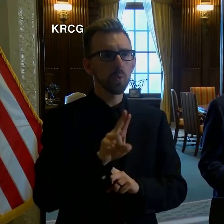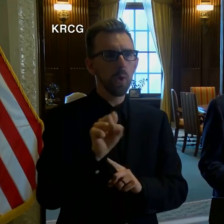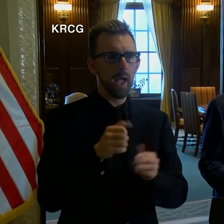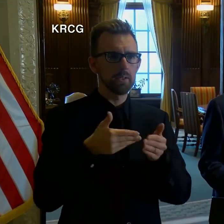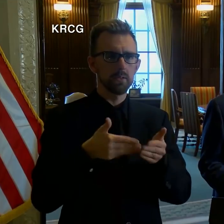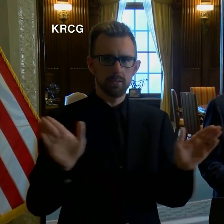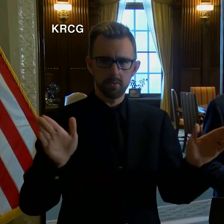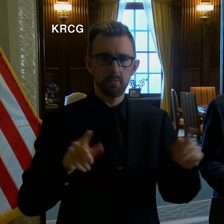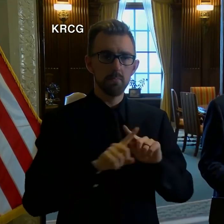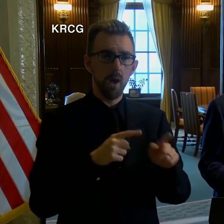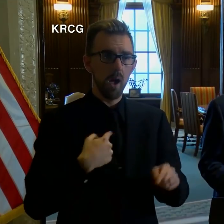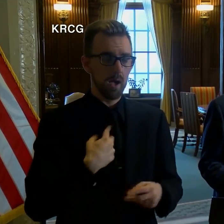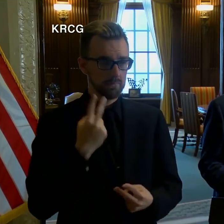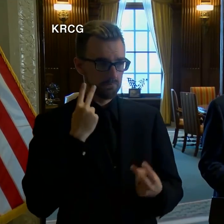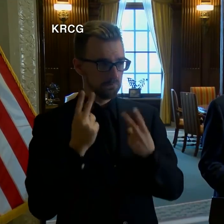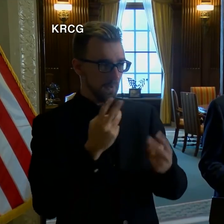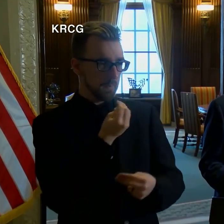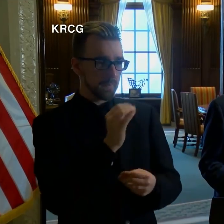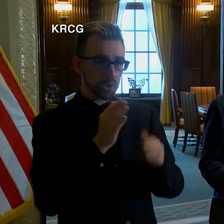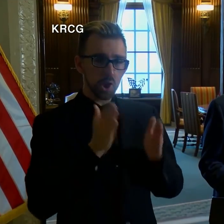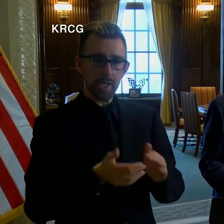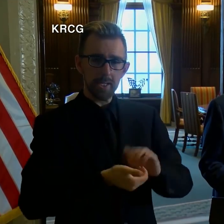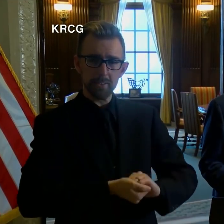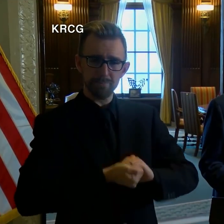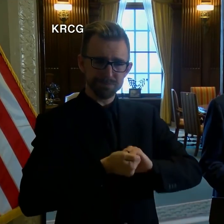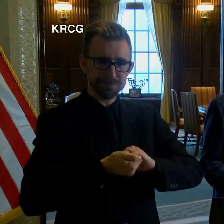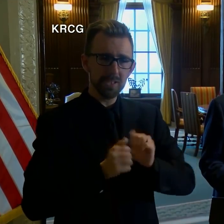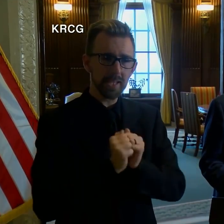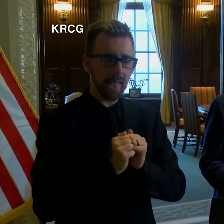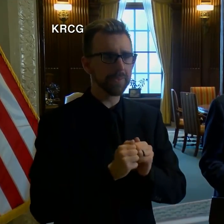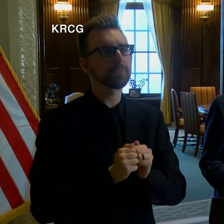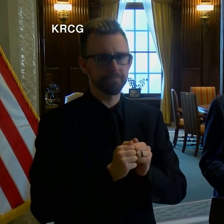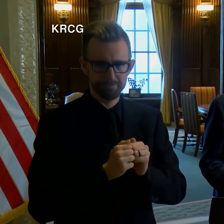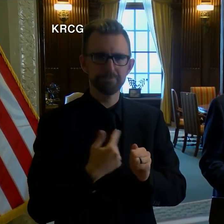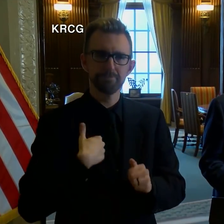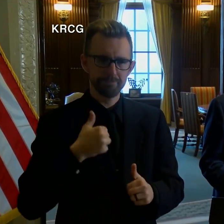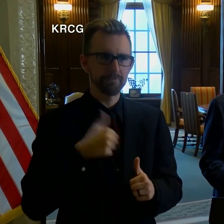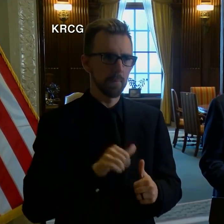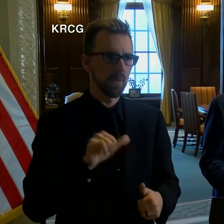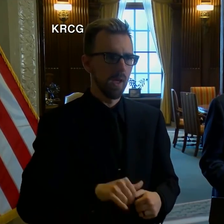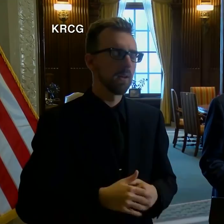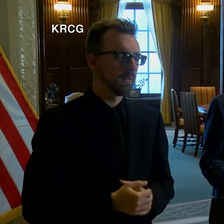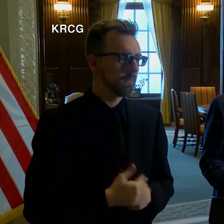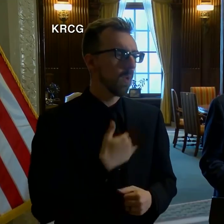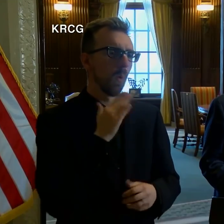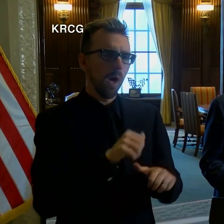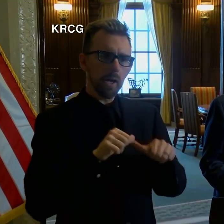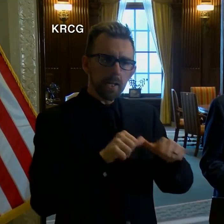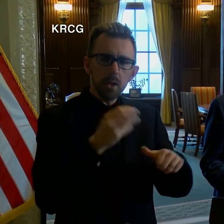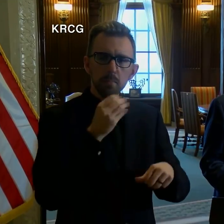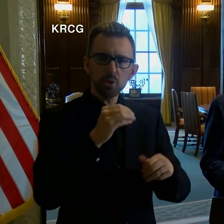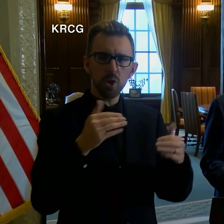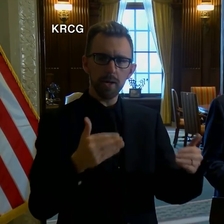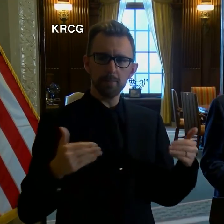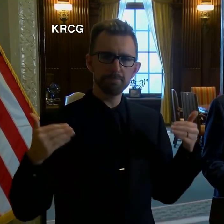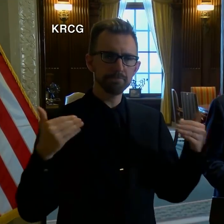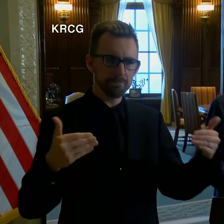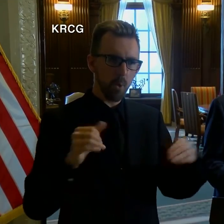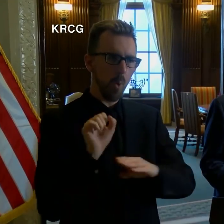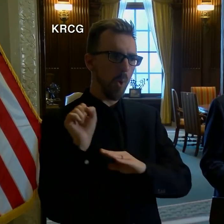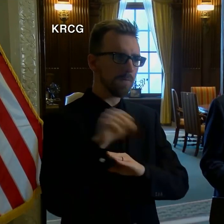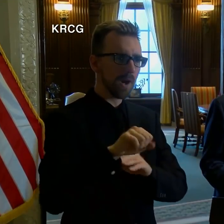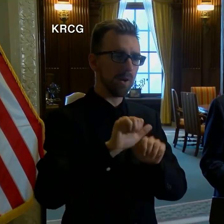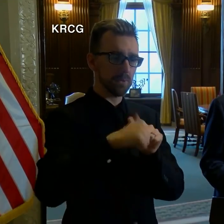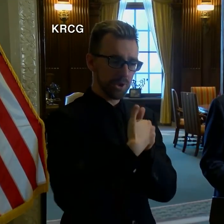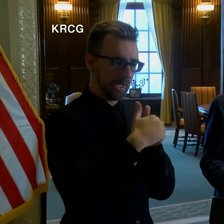reminded of how strong Missourians are together. And we will continue to move Missouri forward and overcome the